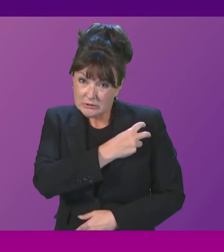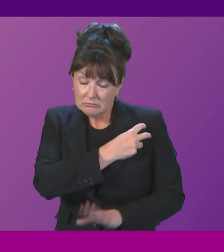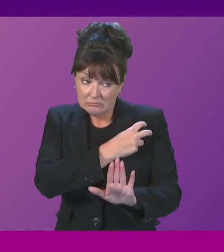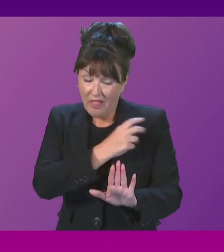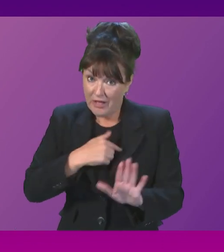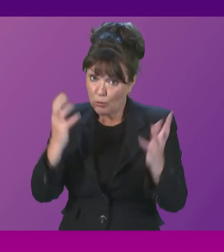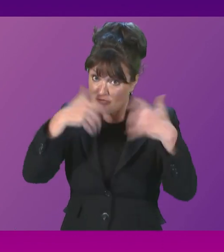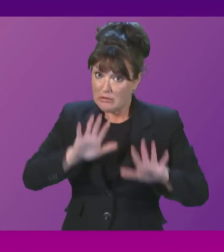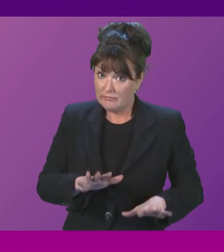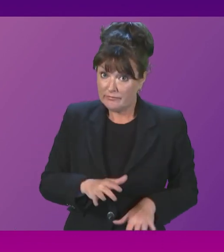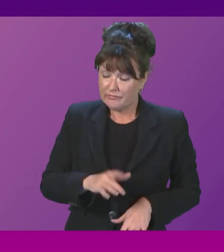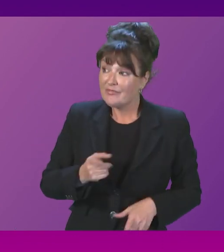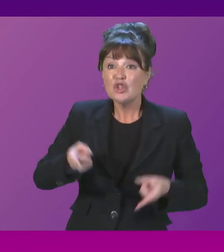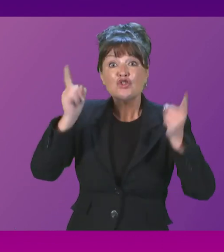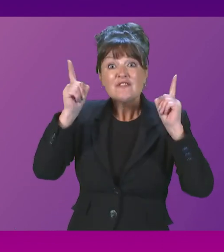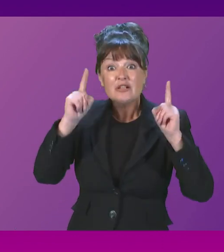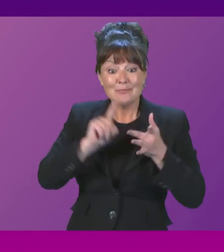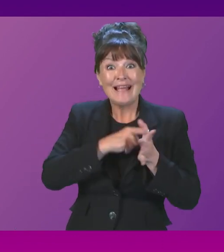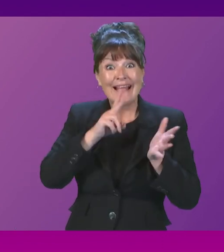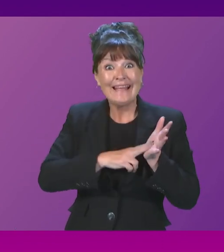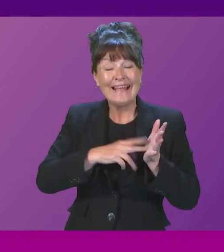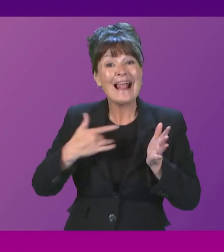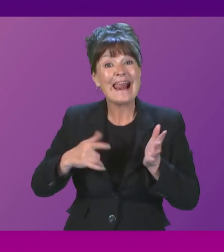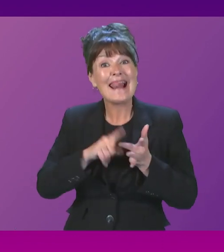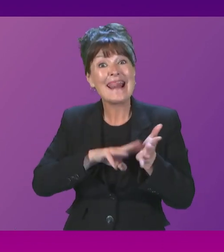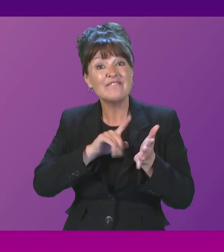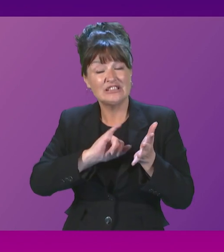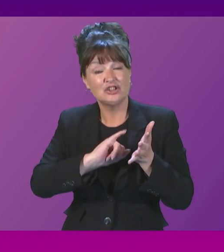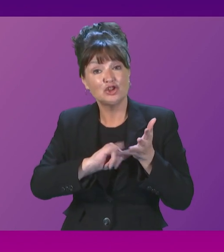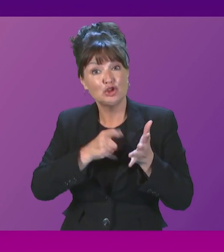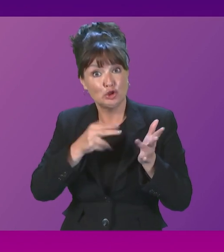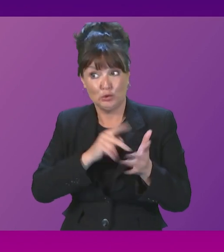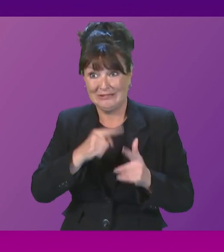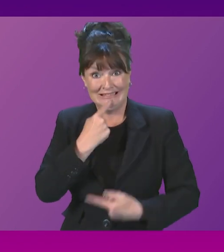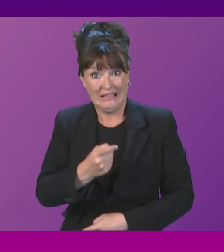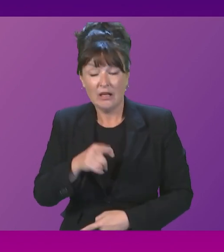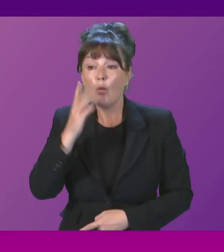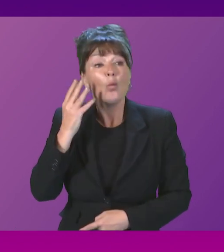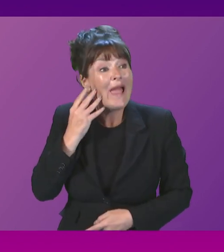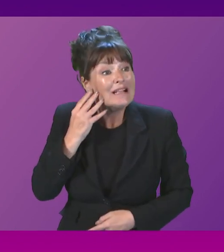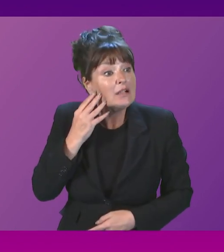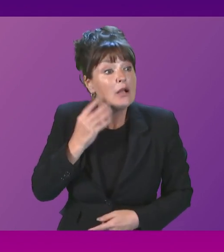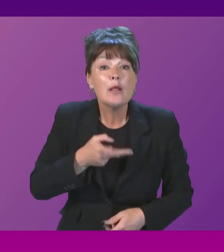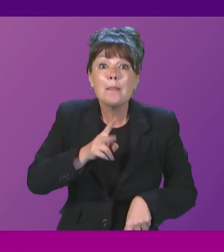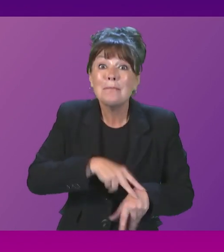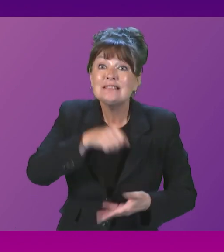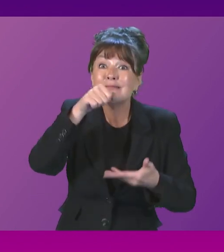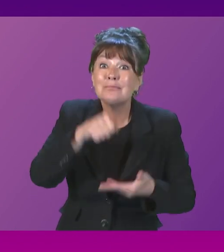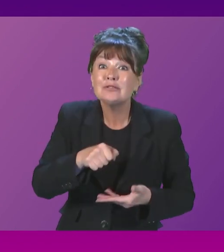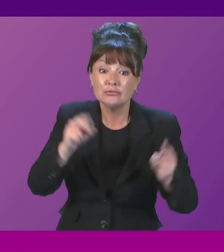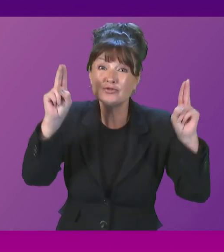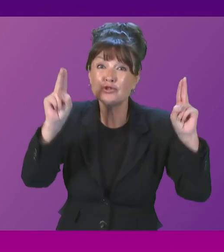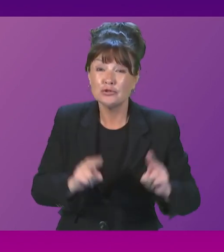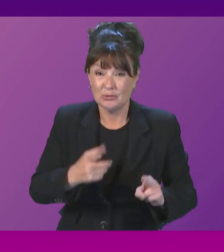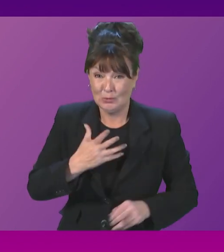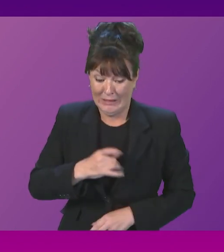concerning enough, Chief Constable Ian Livingston is on record as saying that cuts to the police budget means we are already seeing the impact of